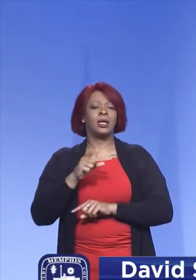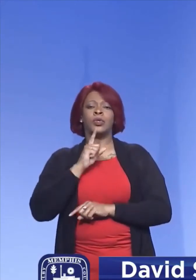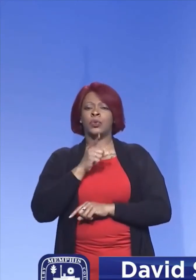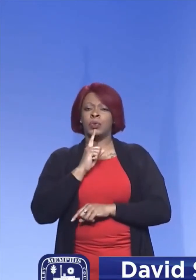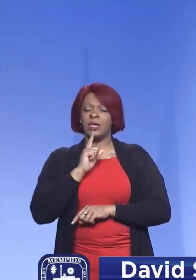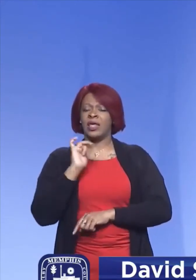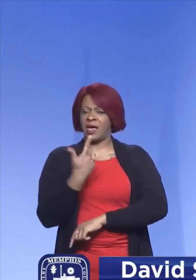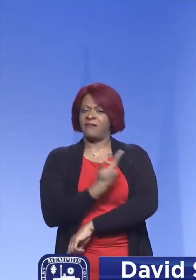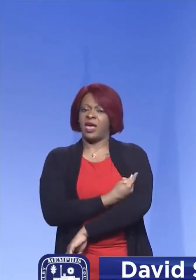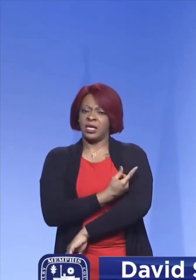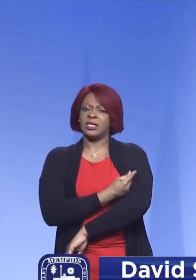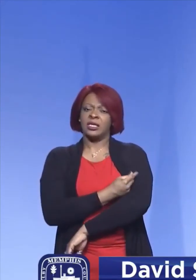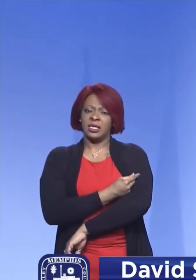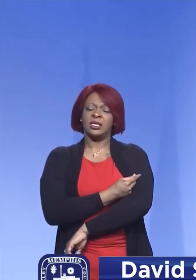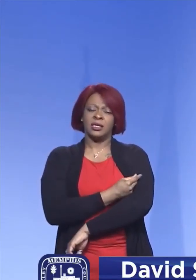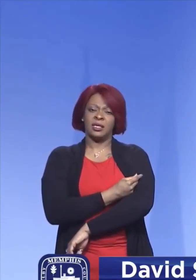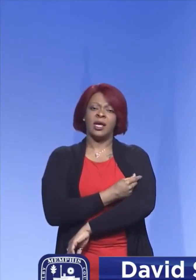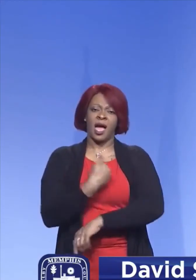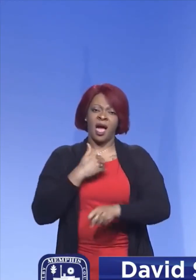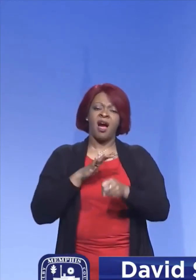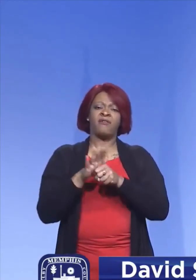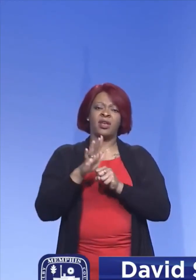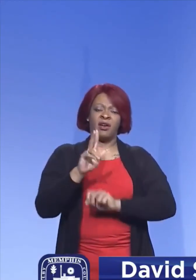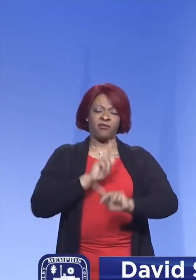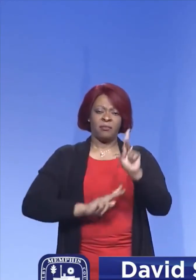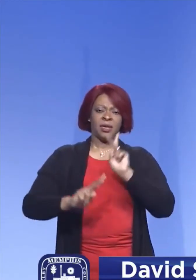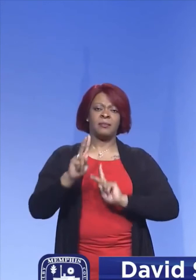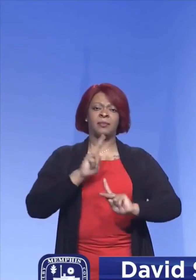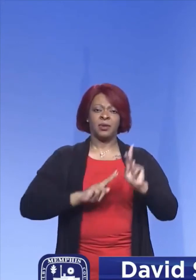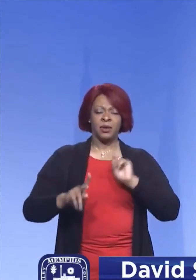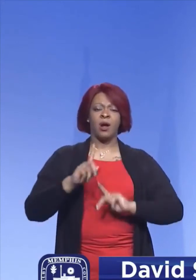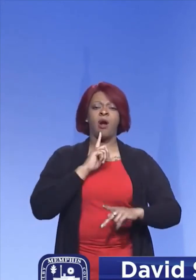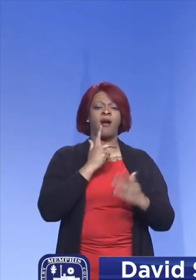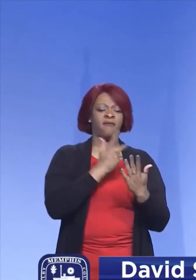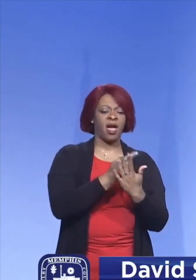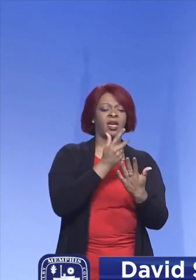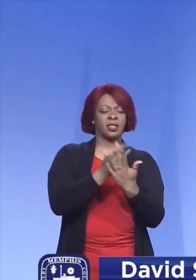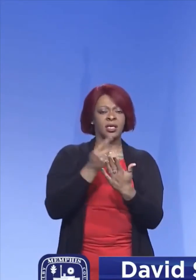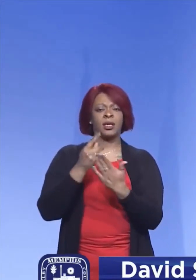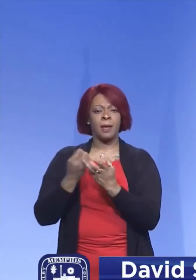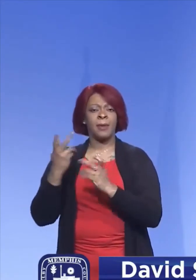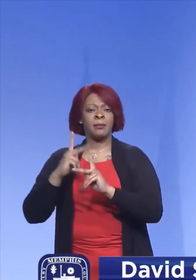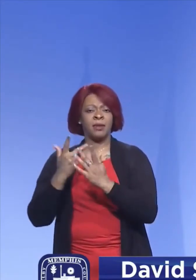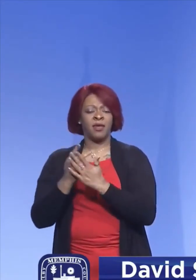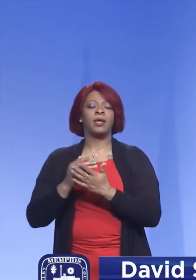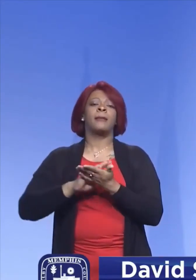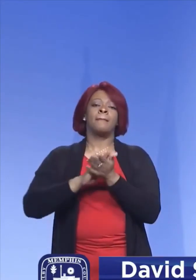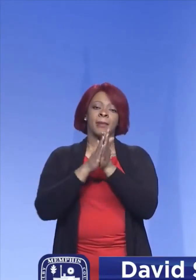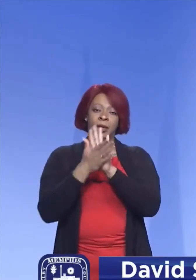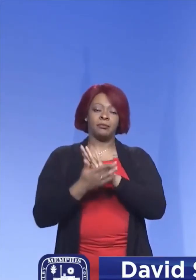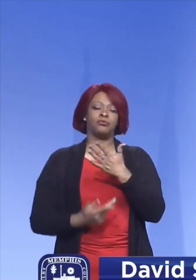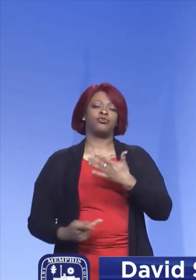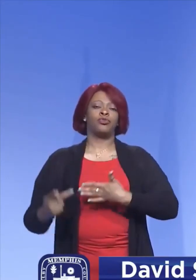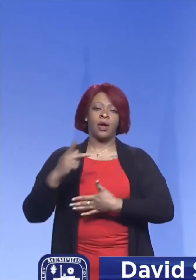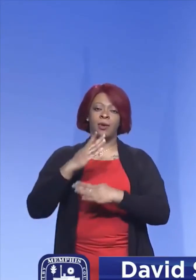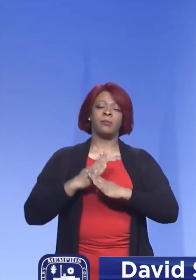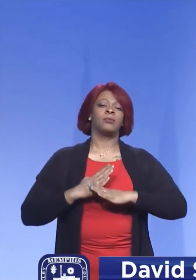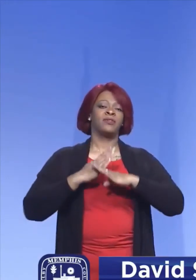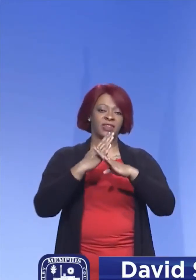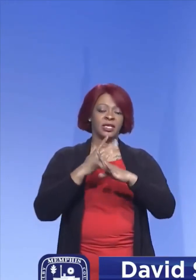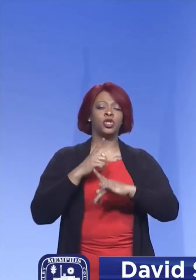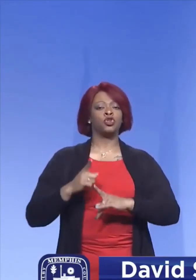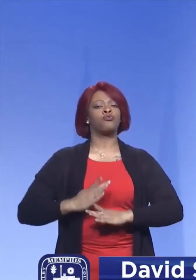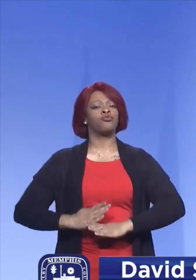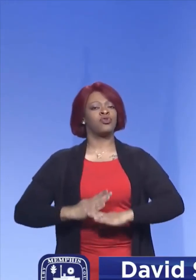the vaccine as enough people are vaccinated, then yes, that becomes primary prevention. You're preventing